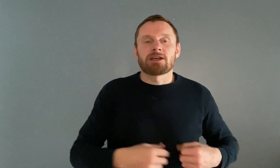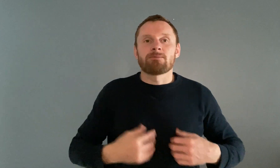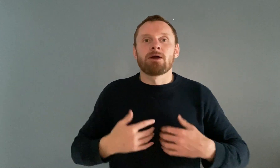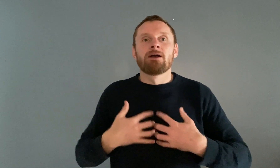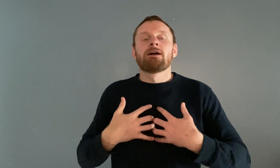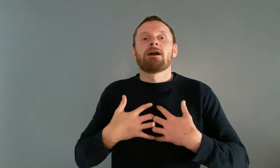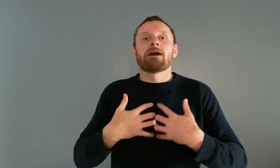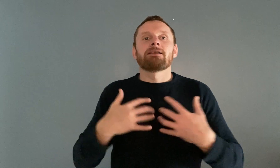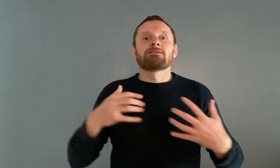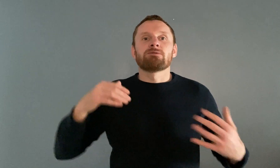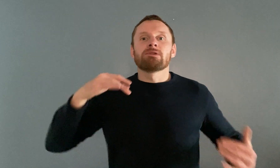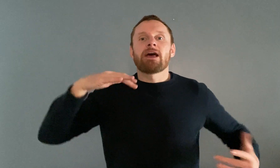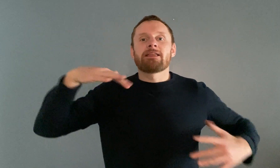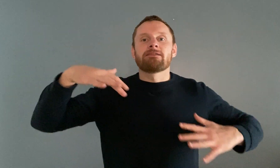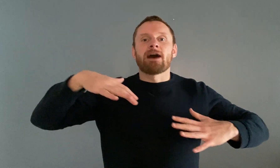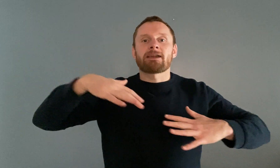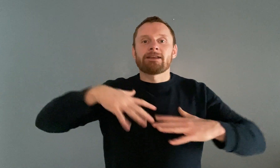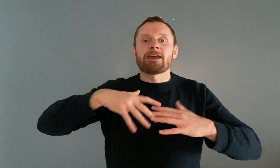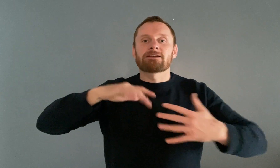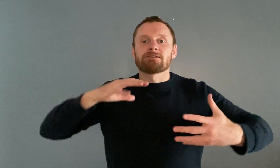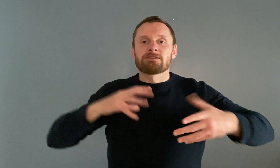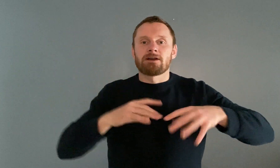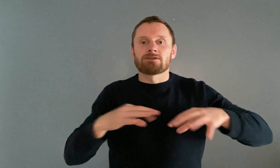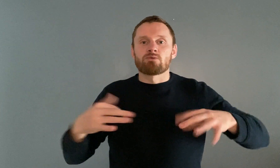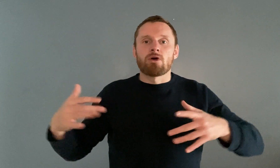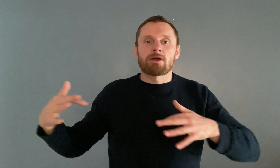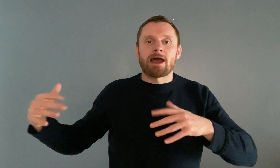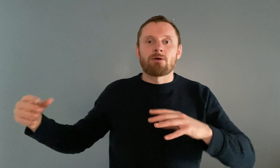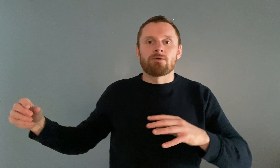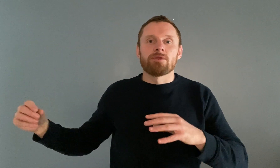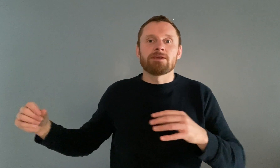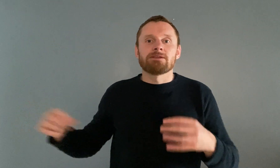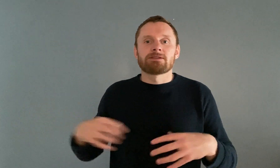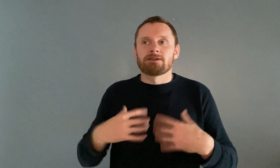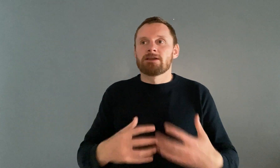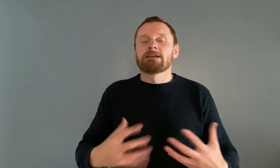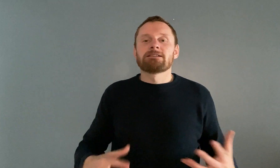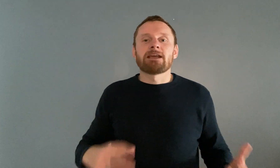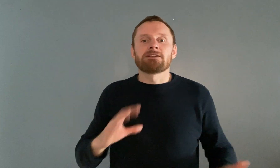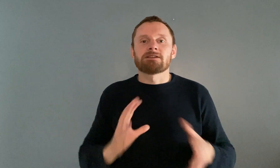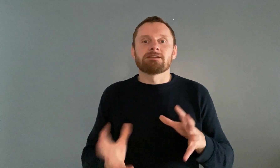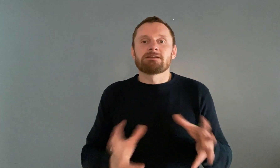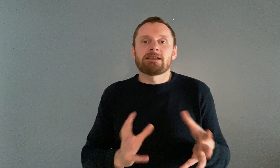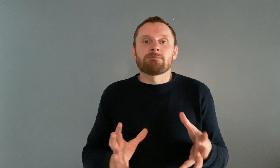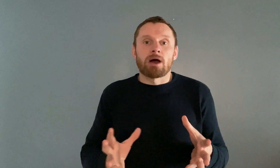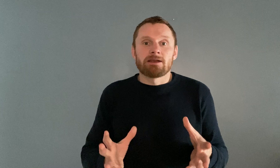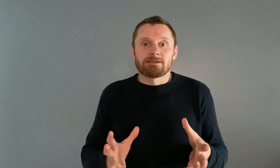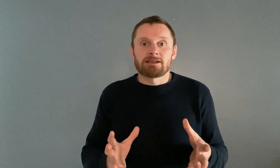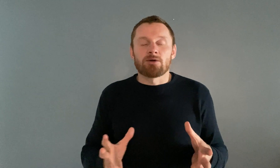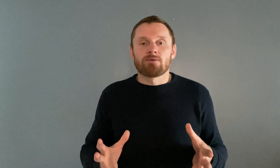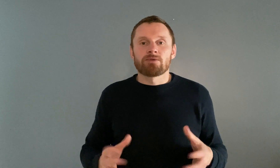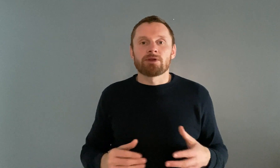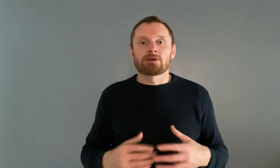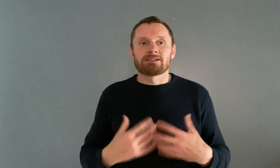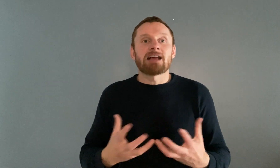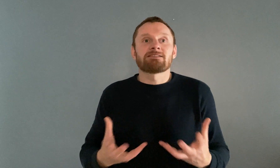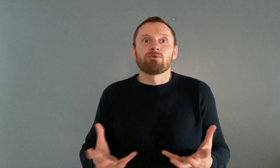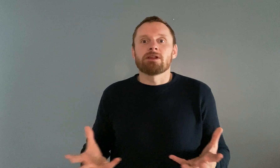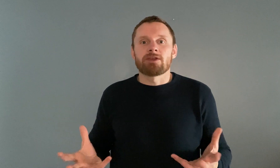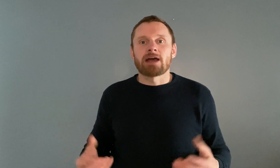shame i need to let that connection start to work out these tensions by itself you know because that's really the